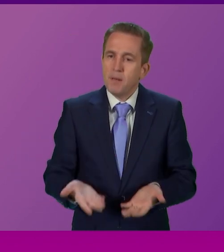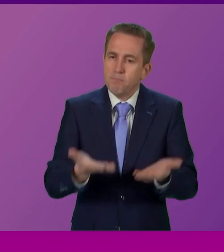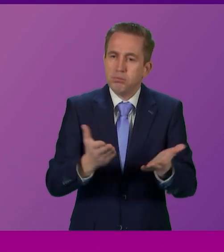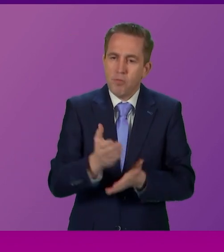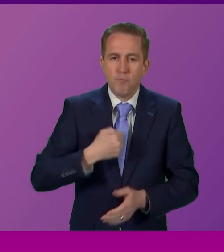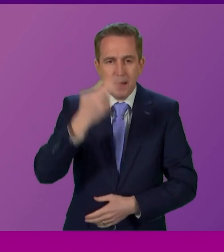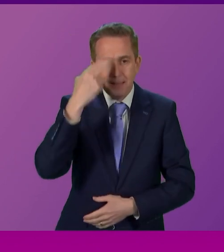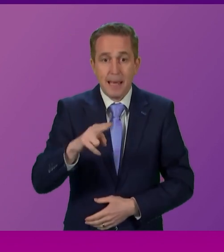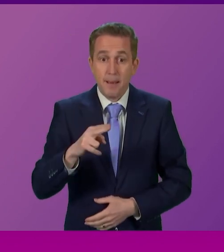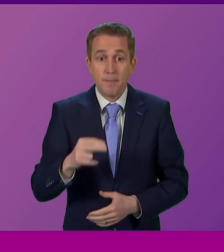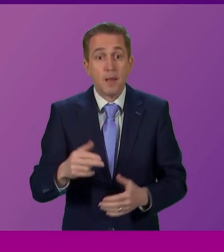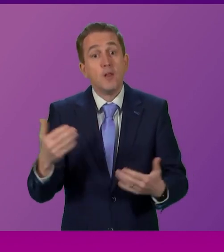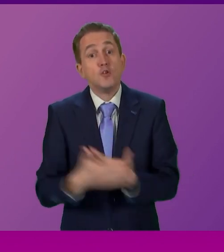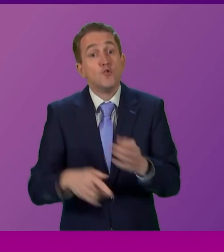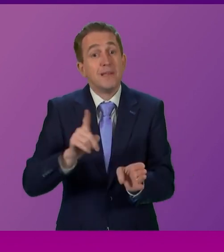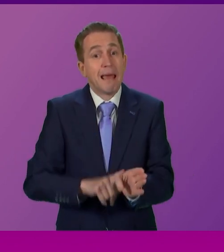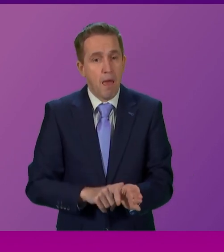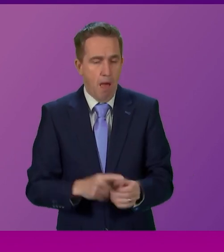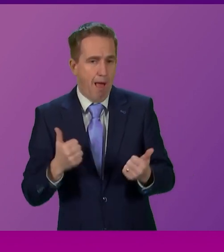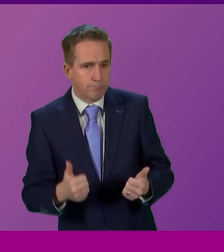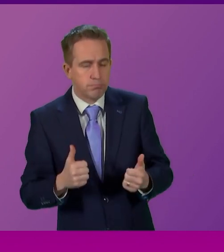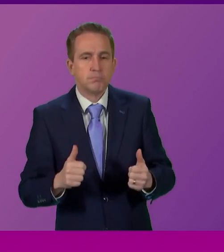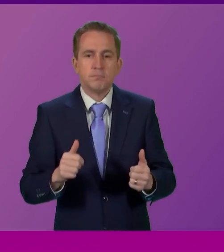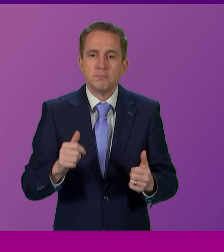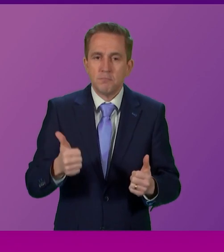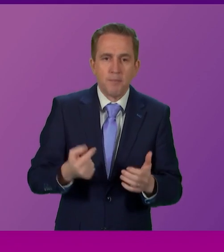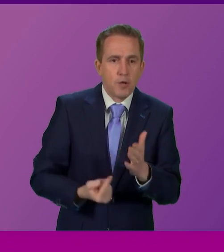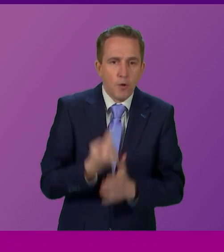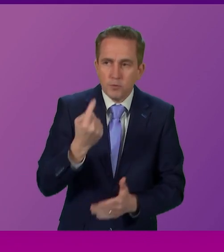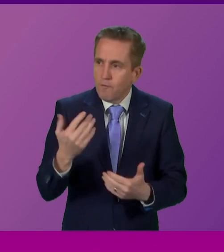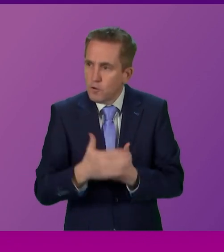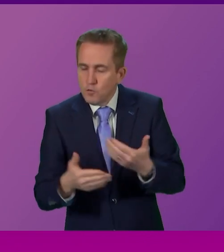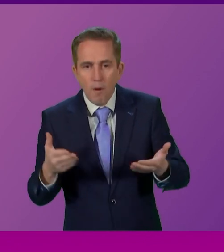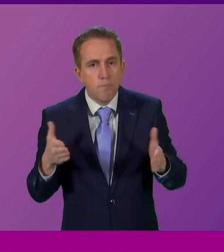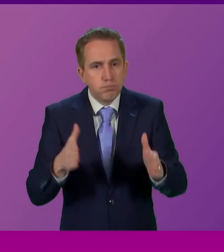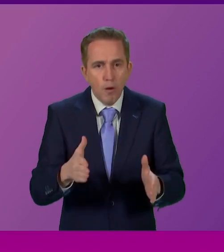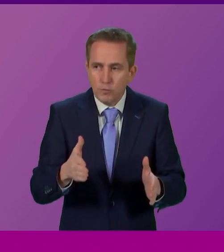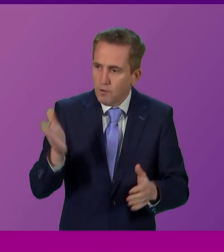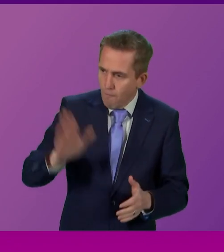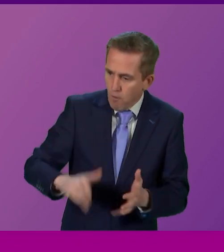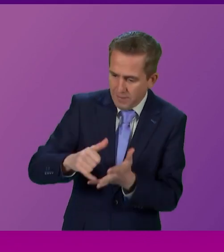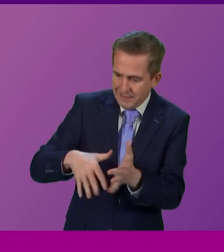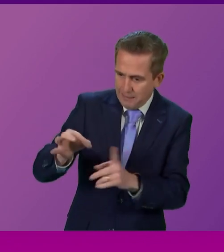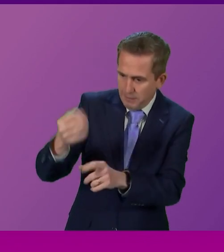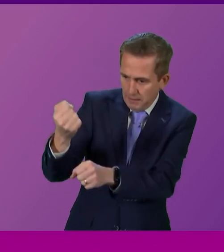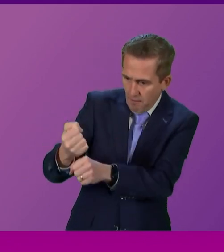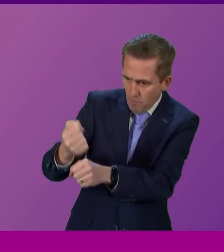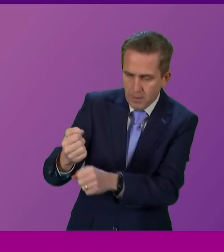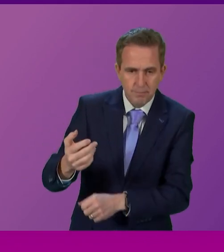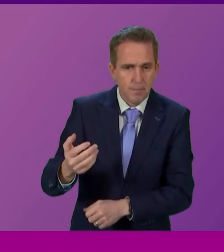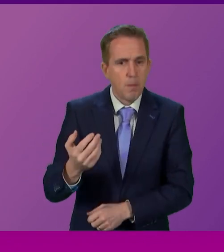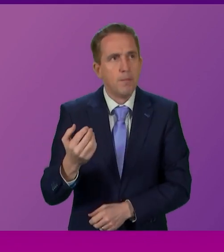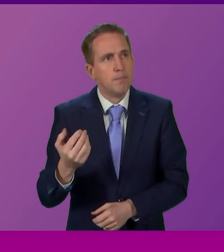the beginning of a new year, there might have been an opportunity for a new approach from this Government, but no,